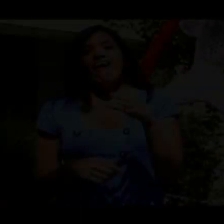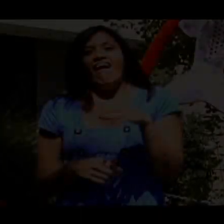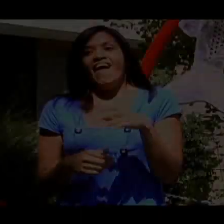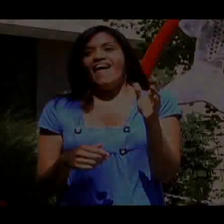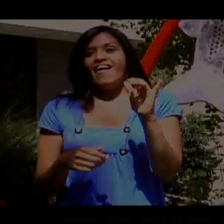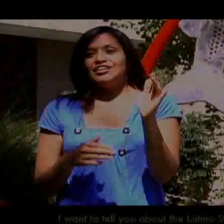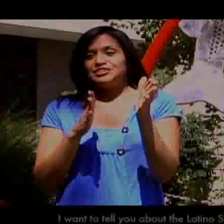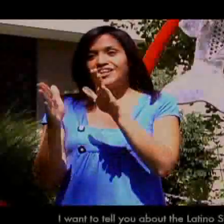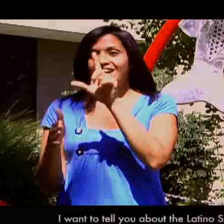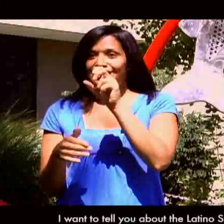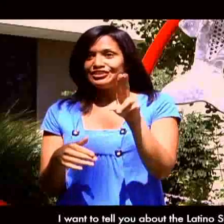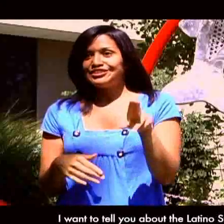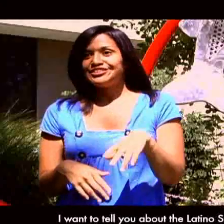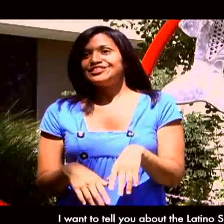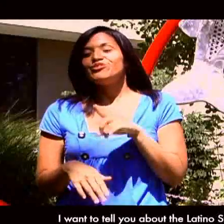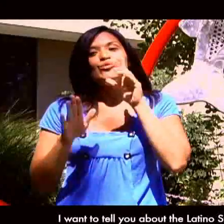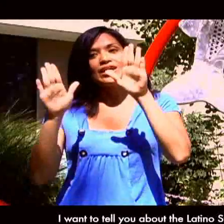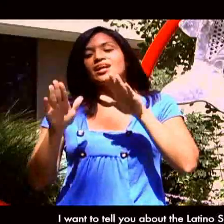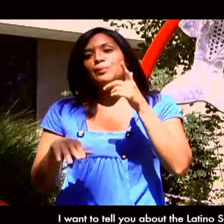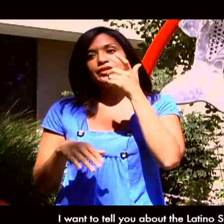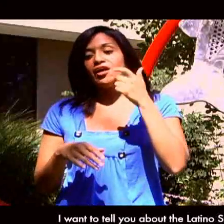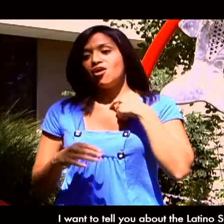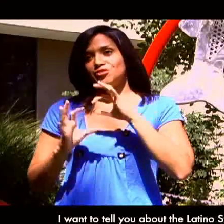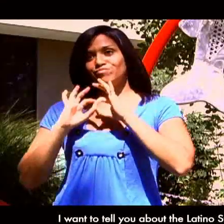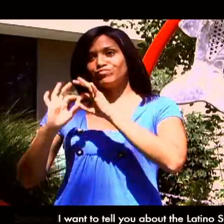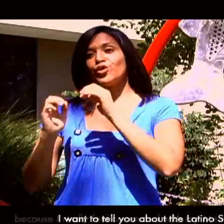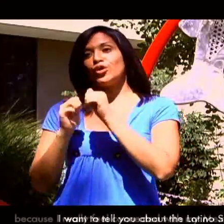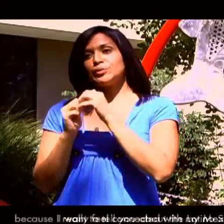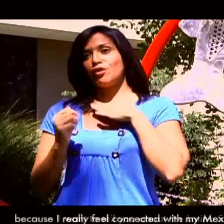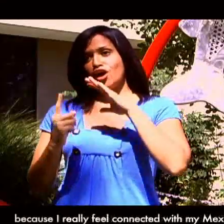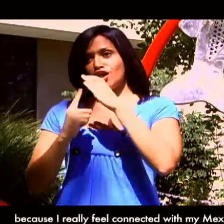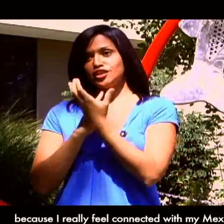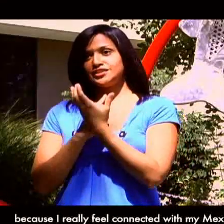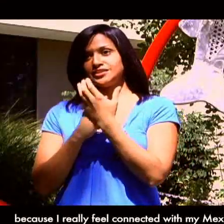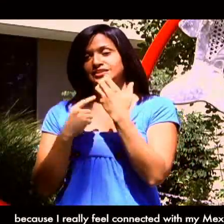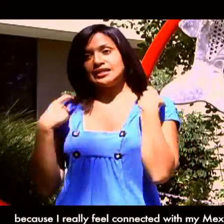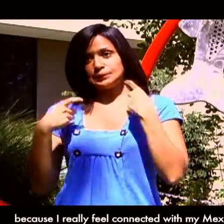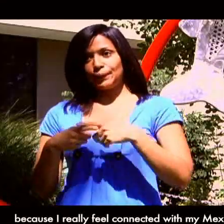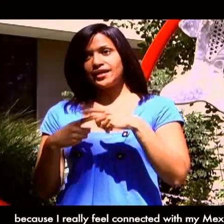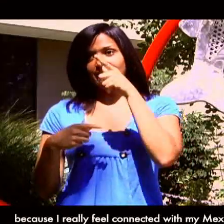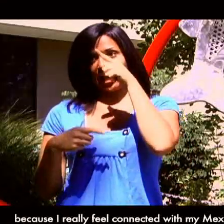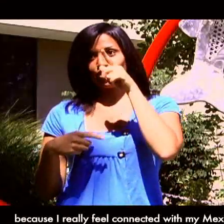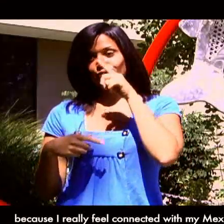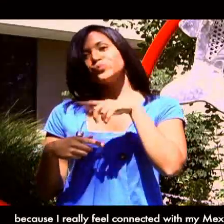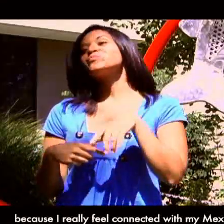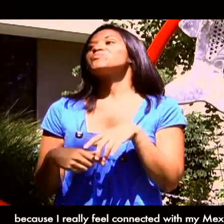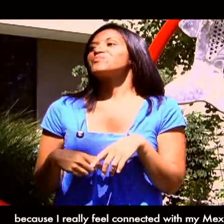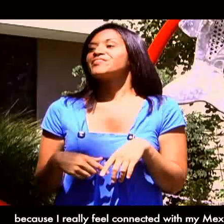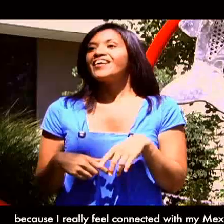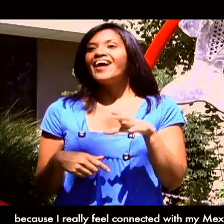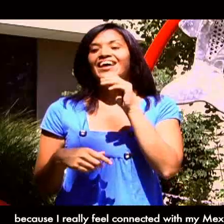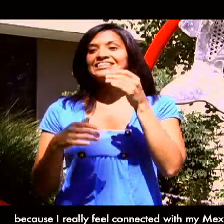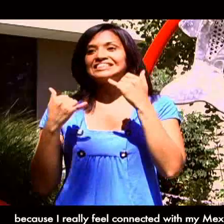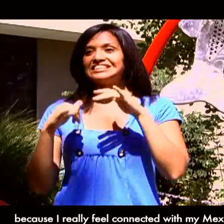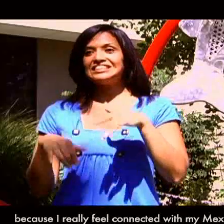And I want to tell you about the Latino Student Union because I really feel connected with my Mexican and Latino culture.